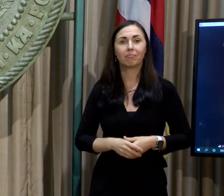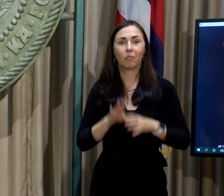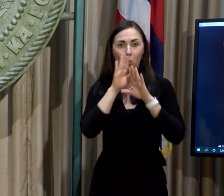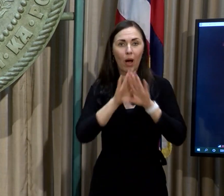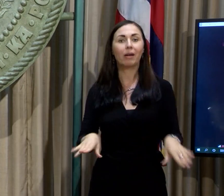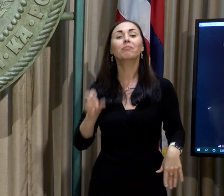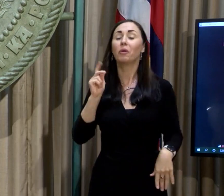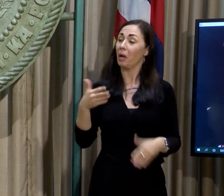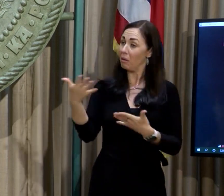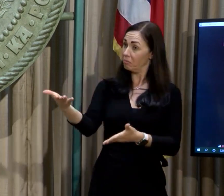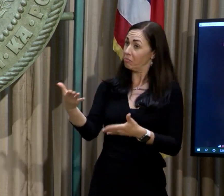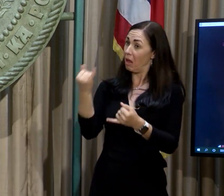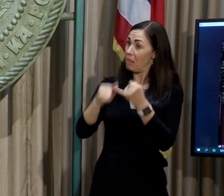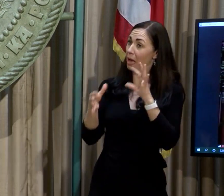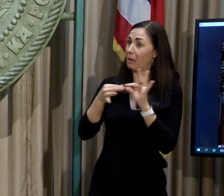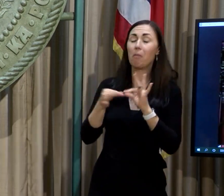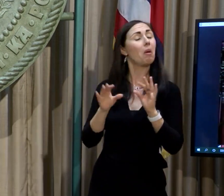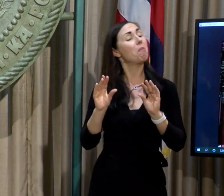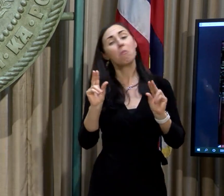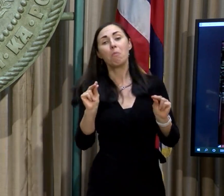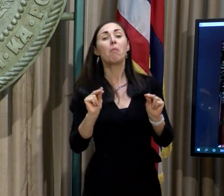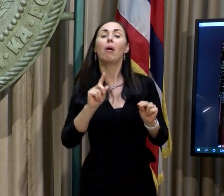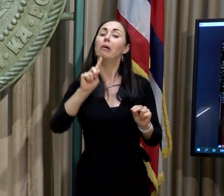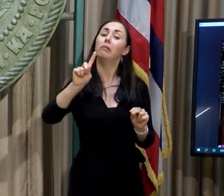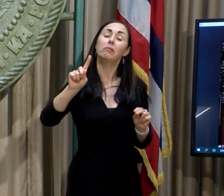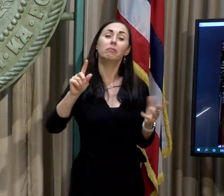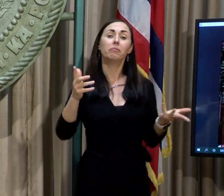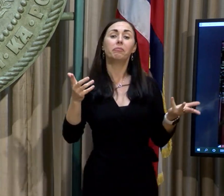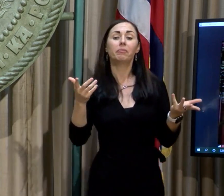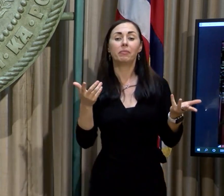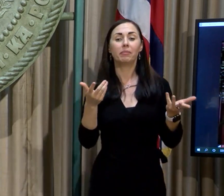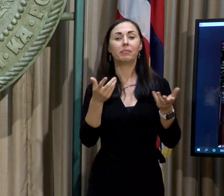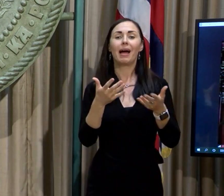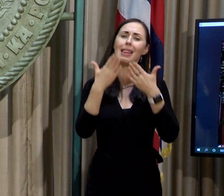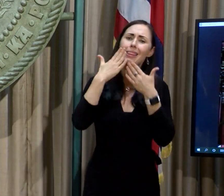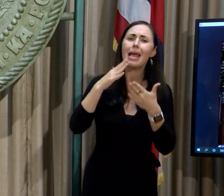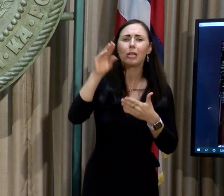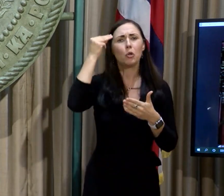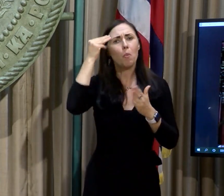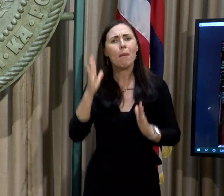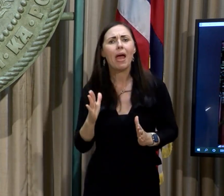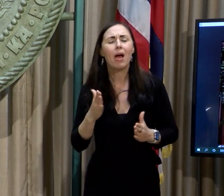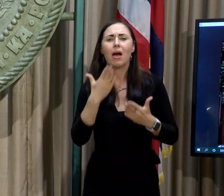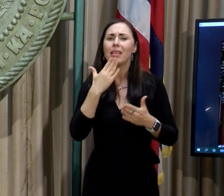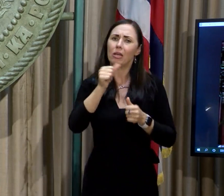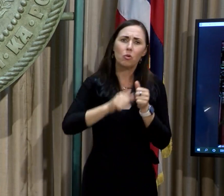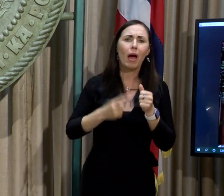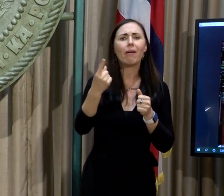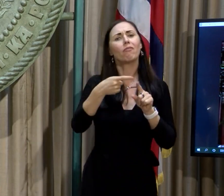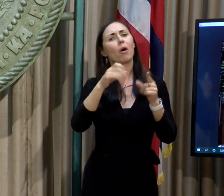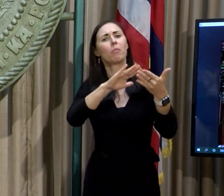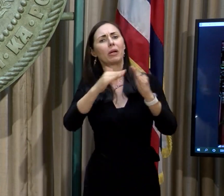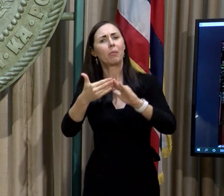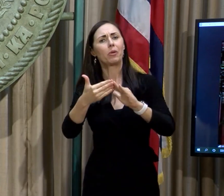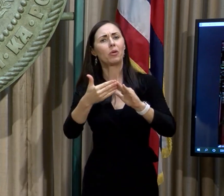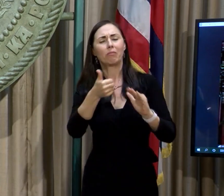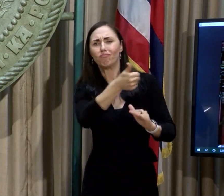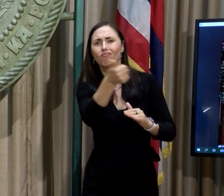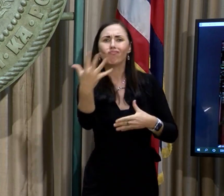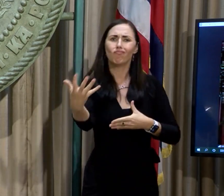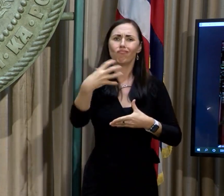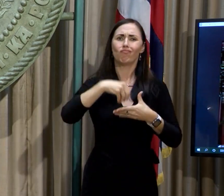Okay. Governor, any closing comments? No, just really wanted to thank the mayors and thank everyone in the community involved.